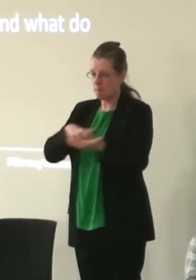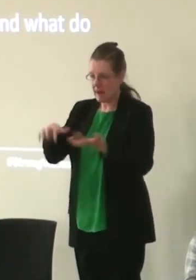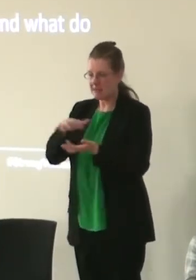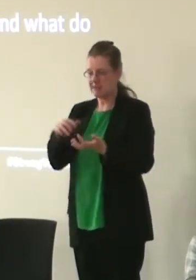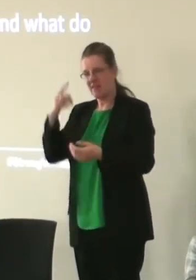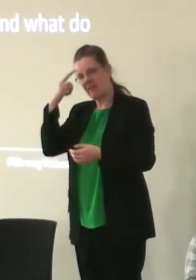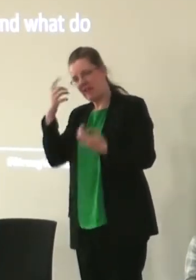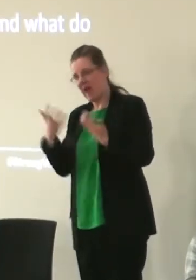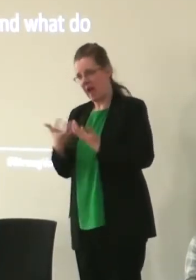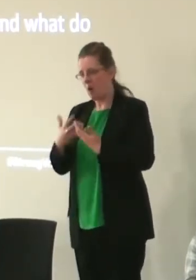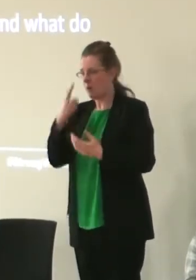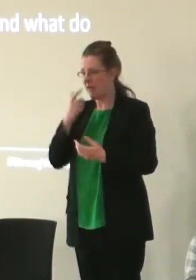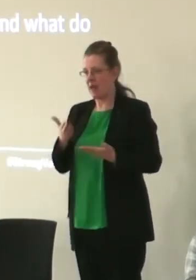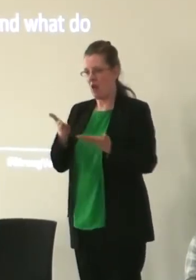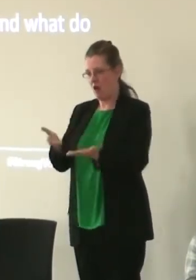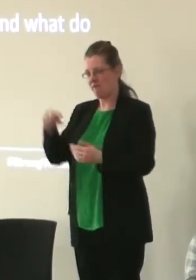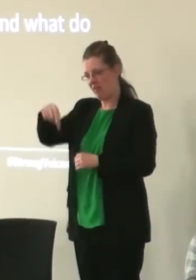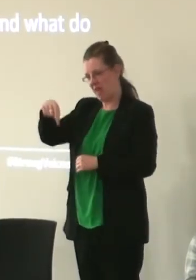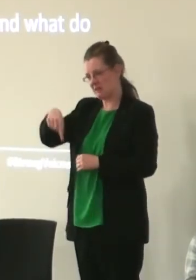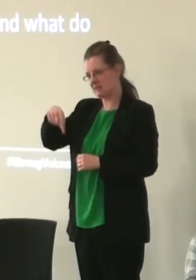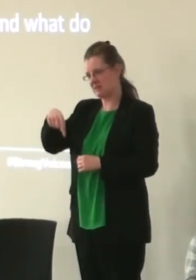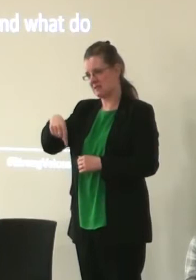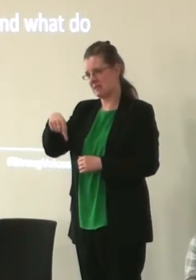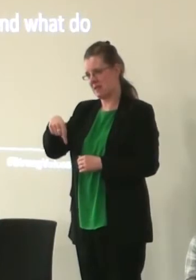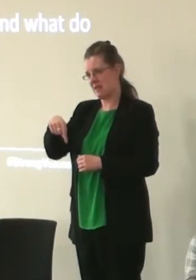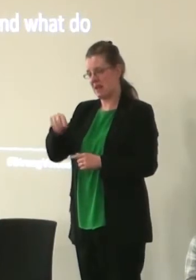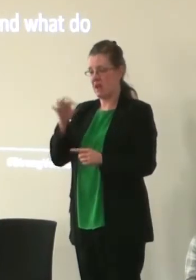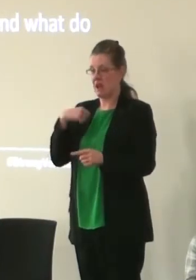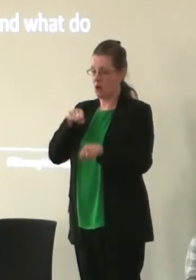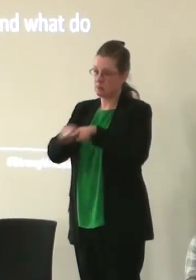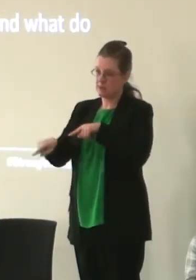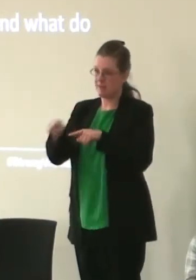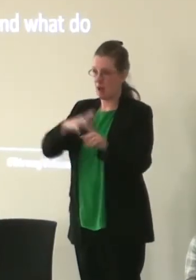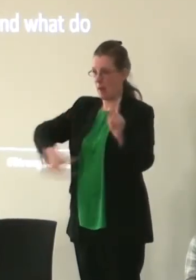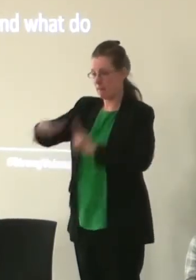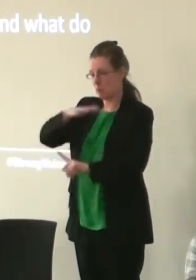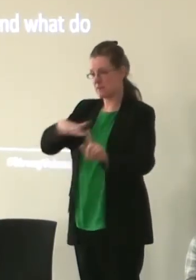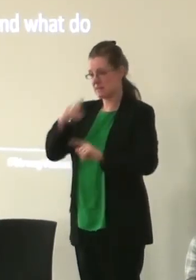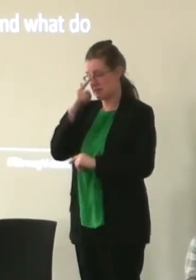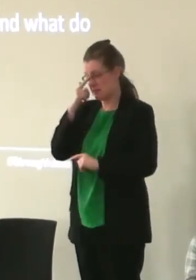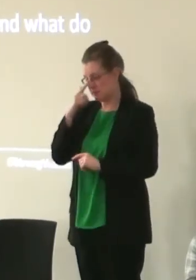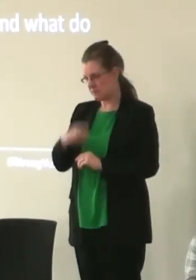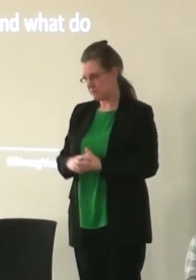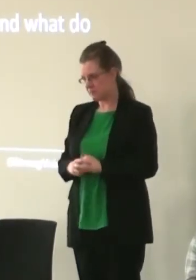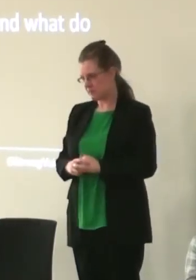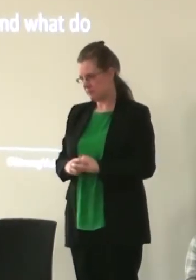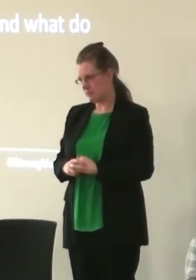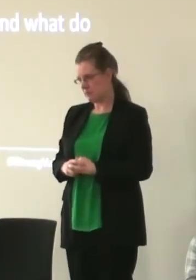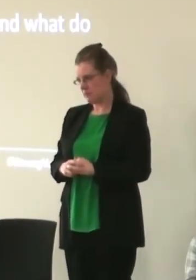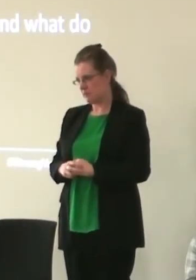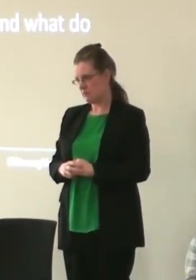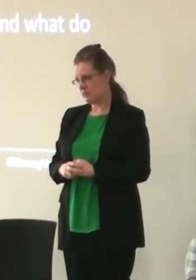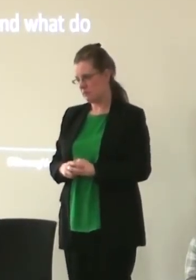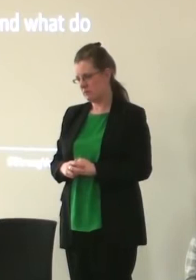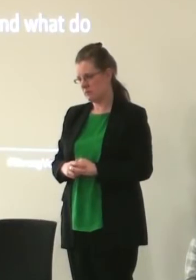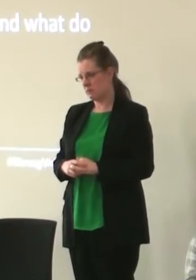out how we can how we can offer that within a particular community and I had the I